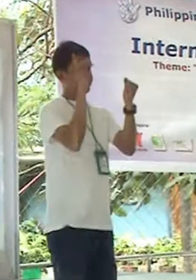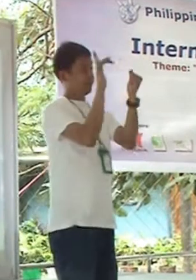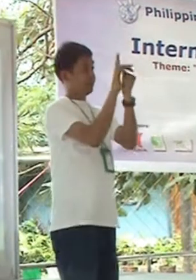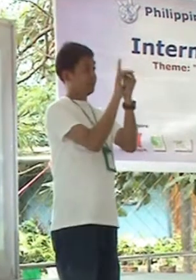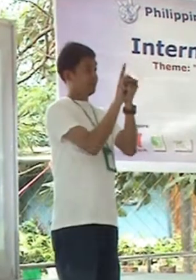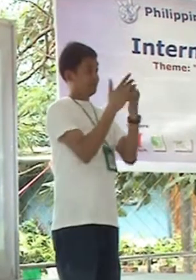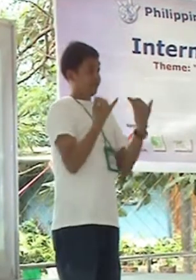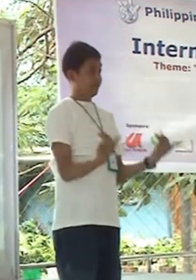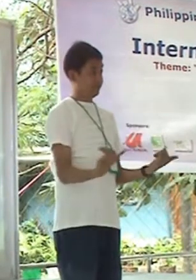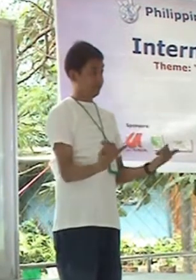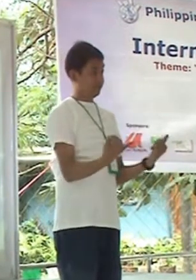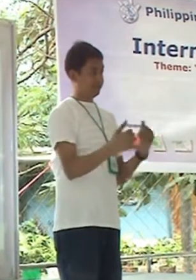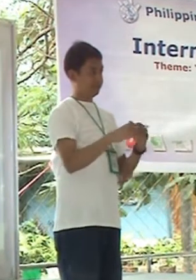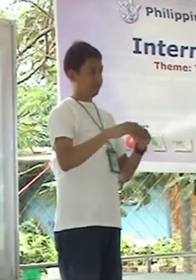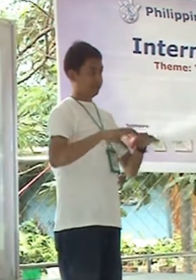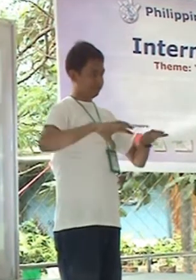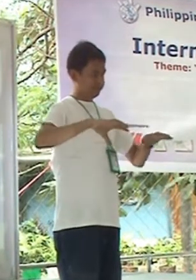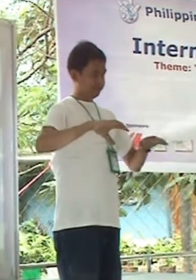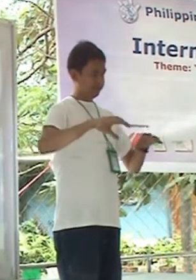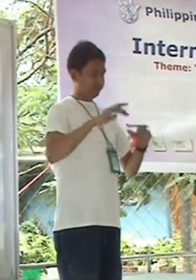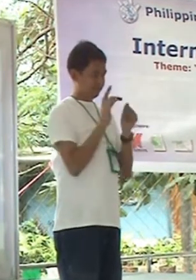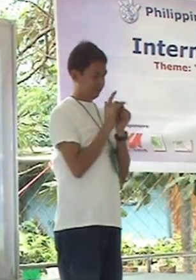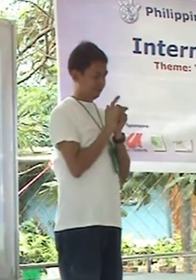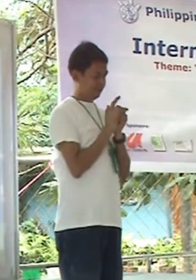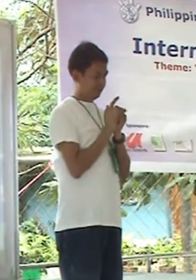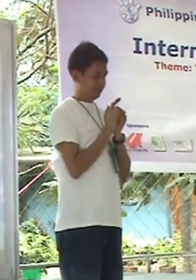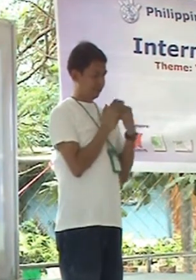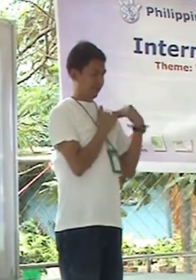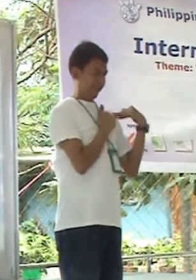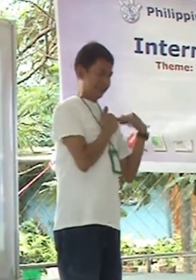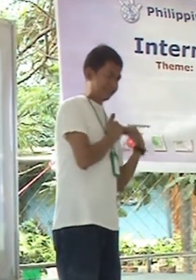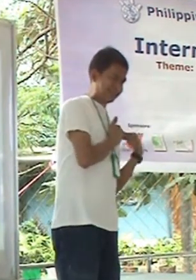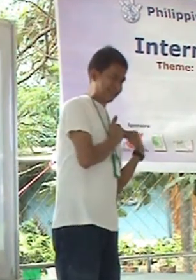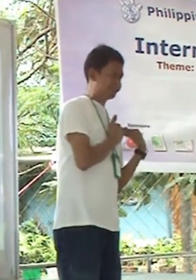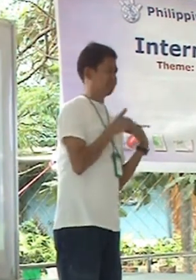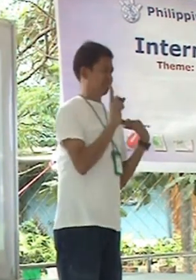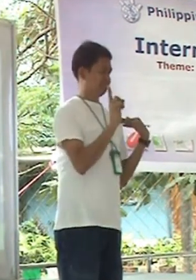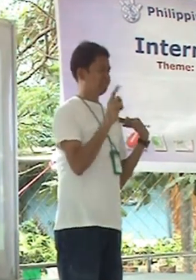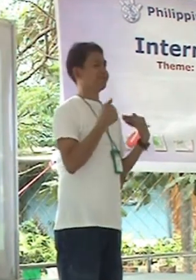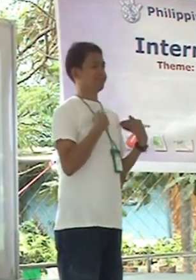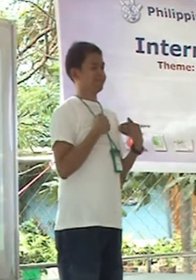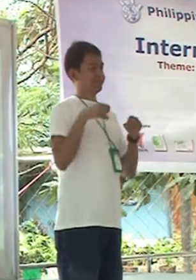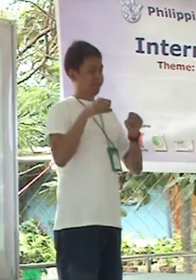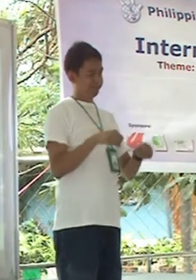Okay, so the information of the death right now is responsible